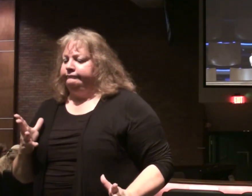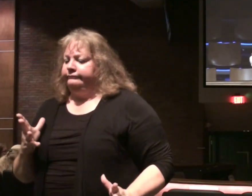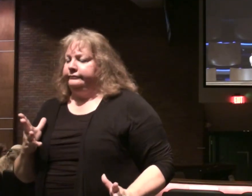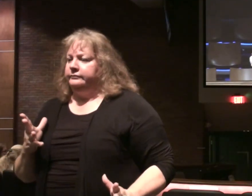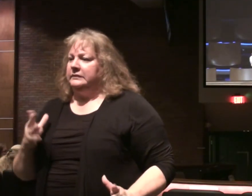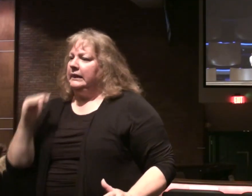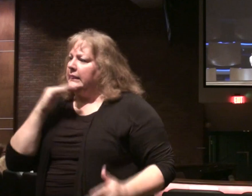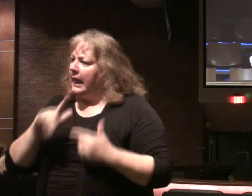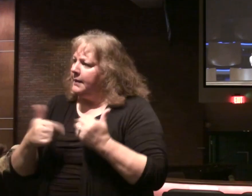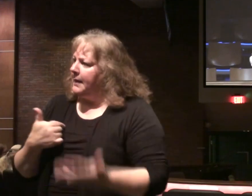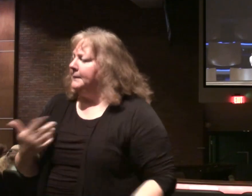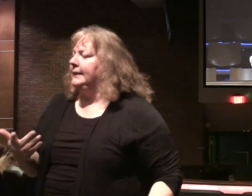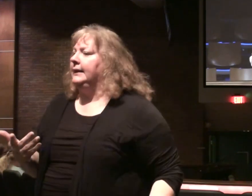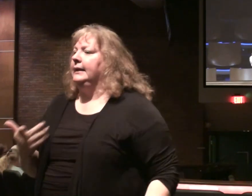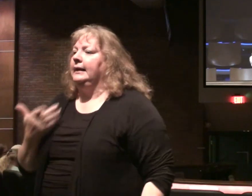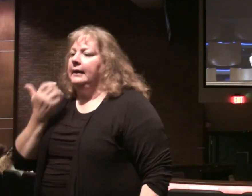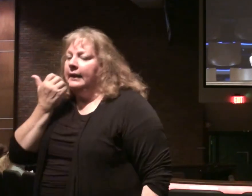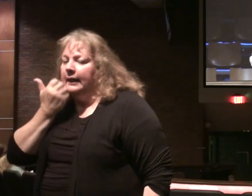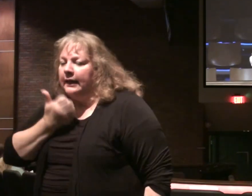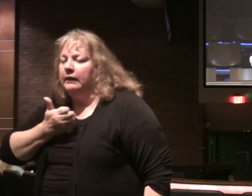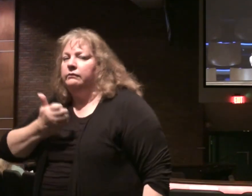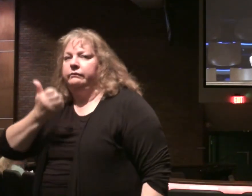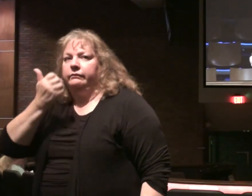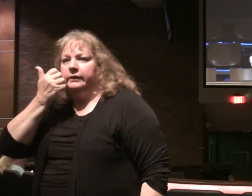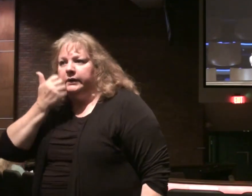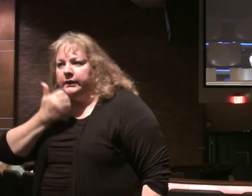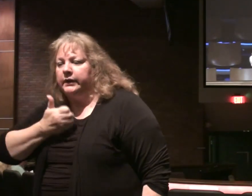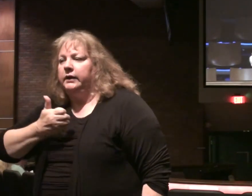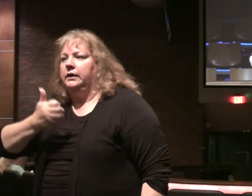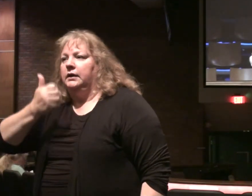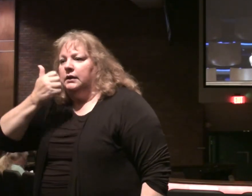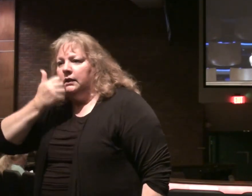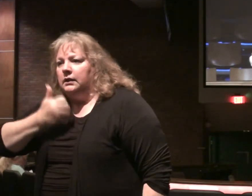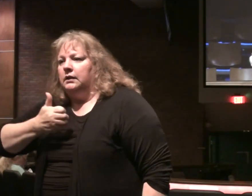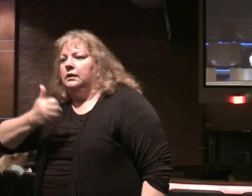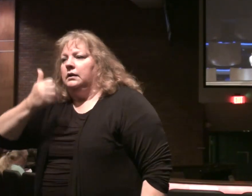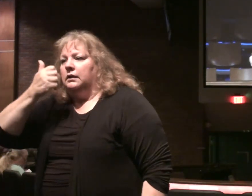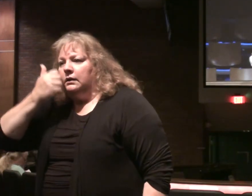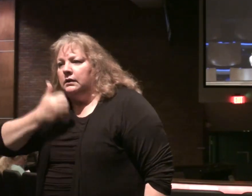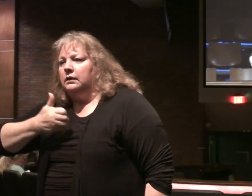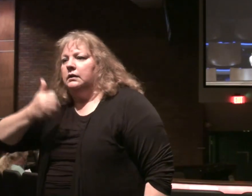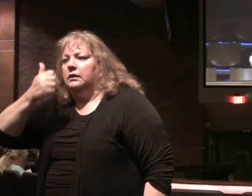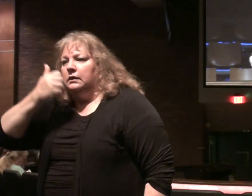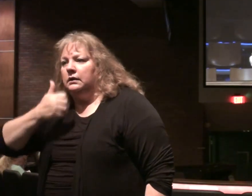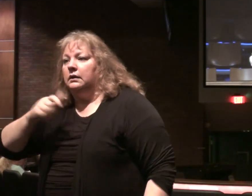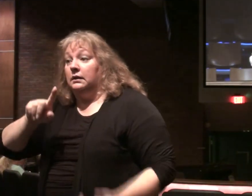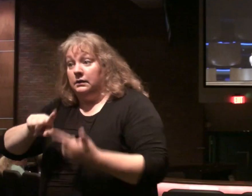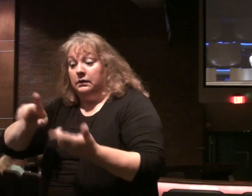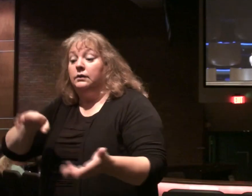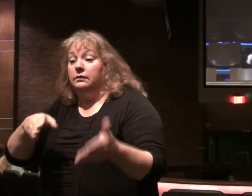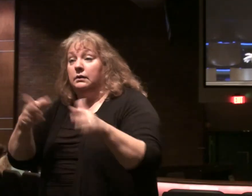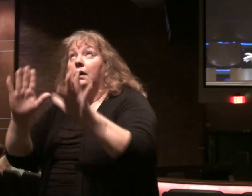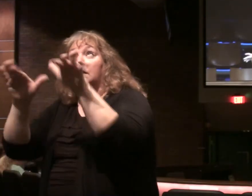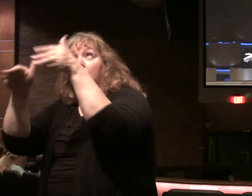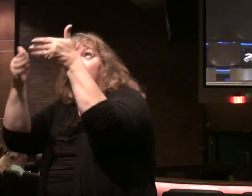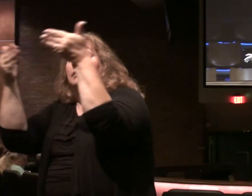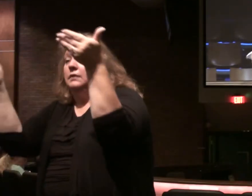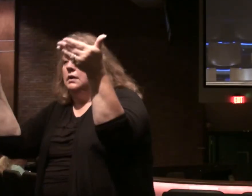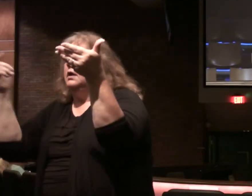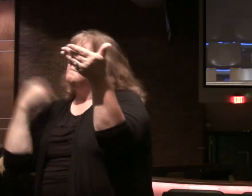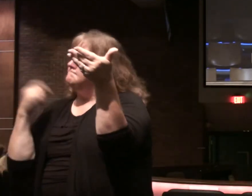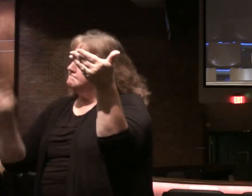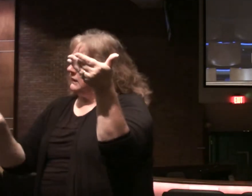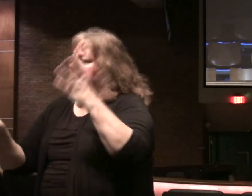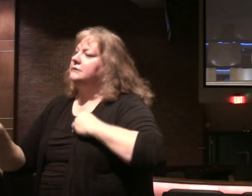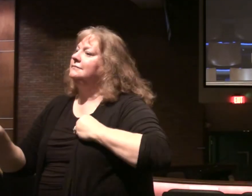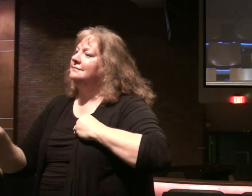Say all things about you. Day in and day out. And day in and day out. Until glory. That's what we must do.